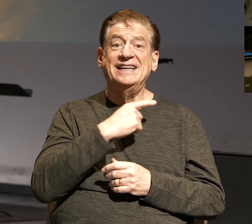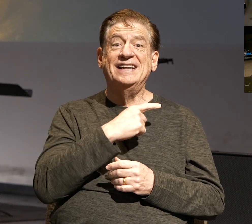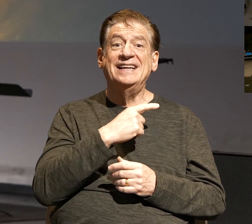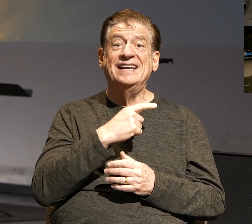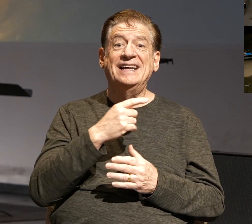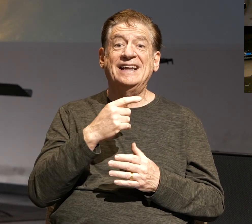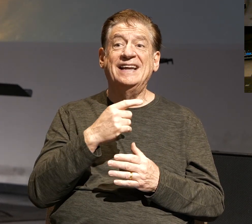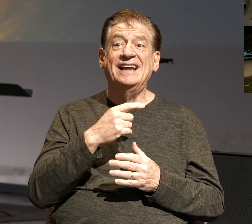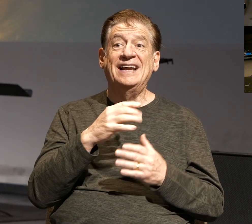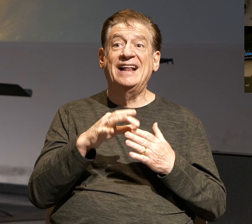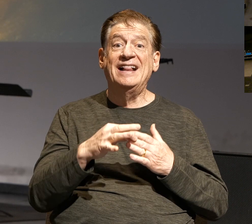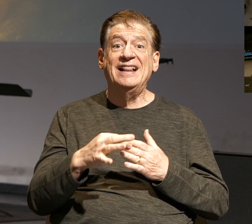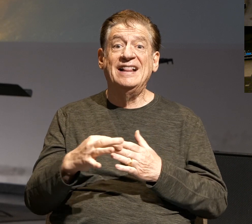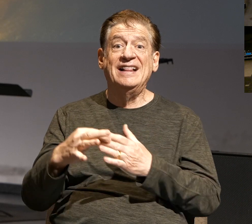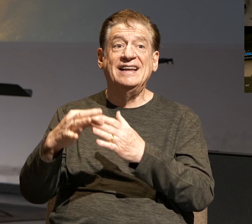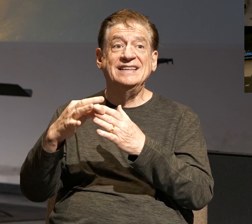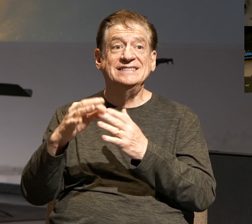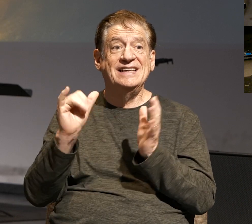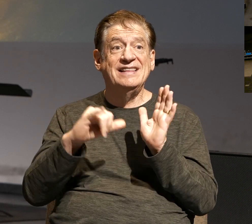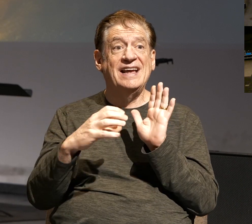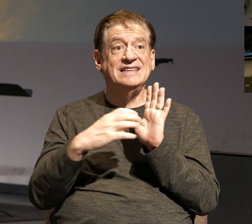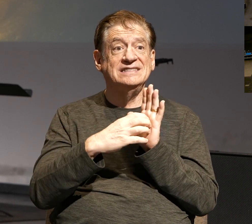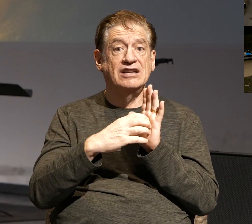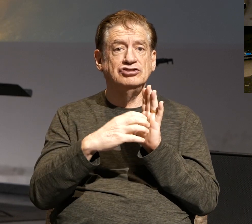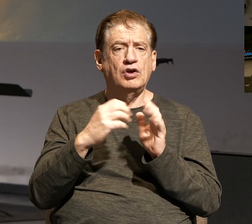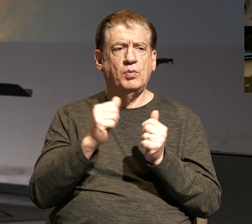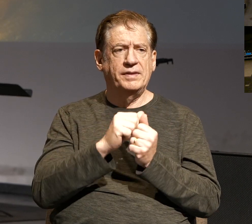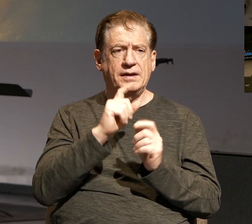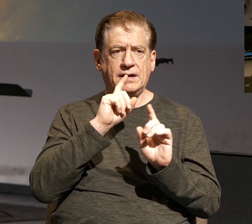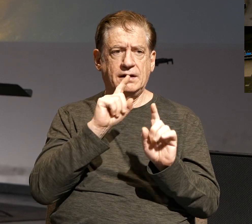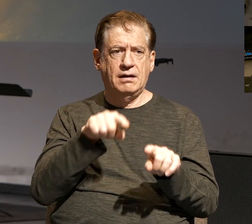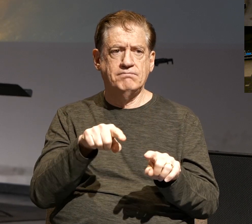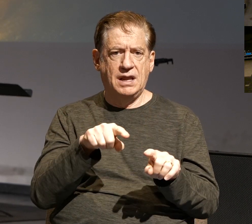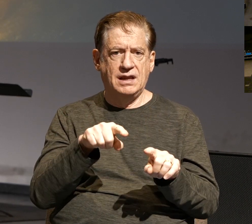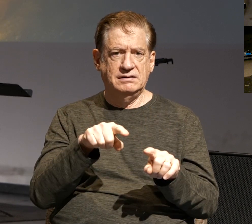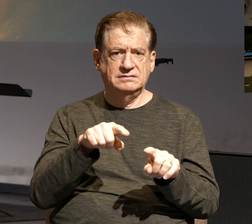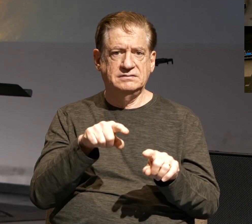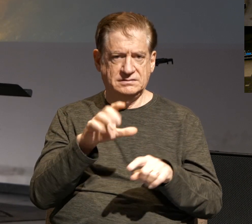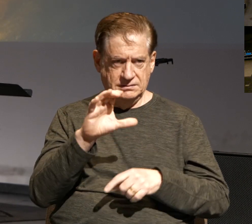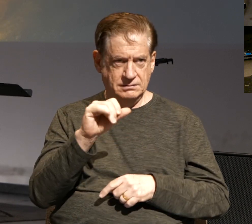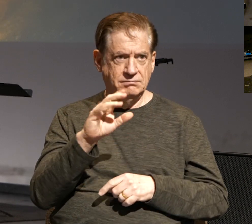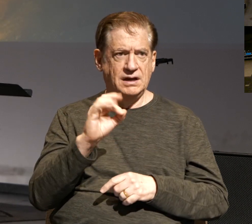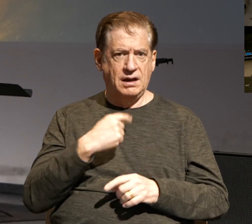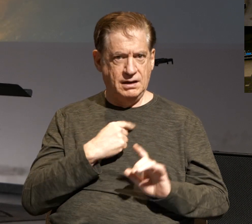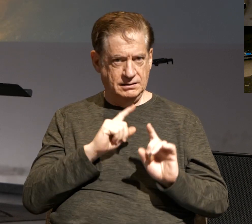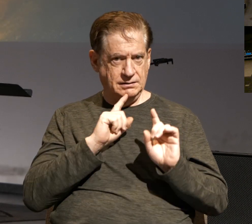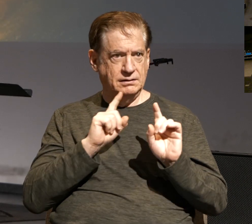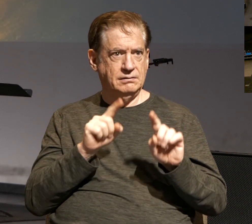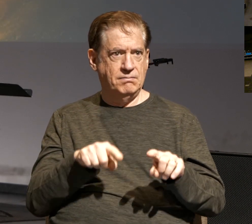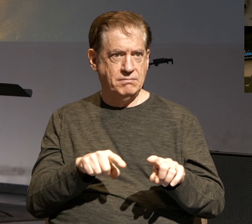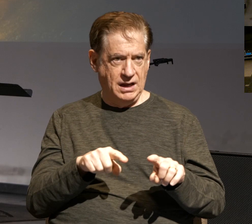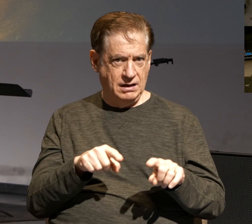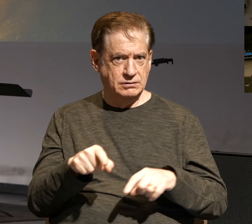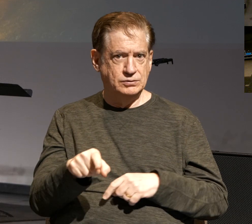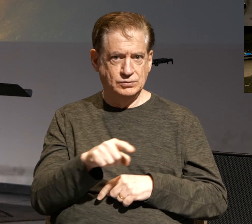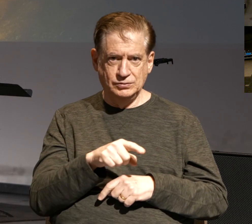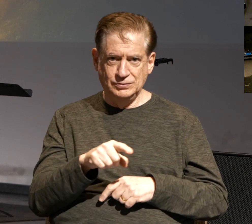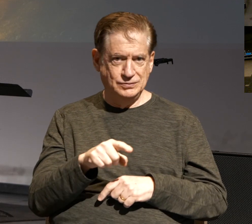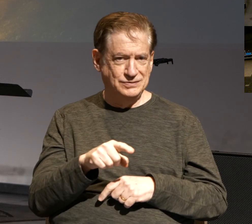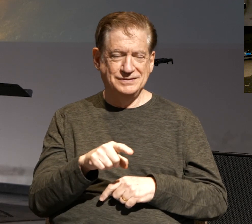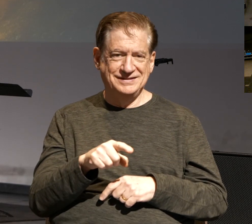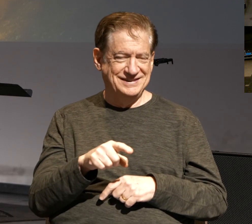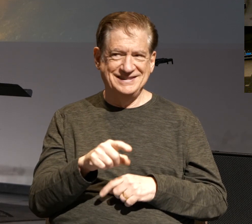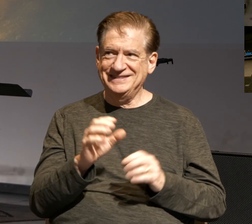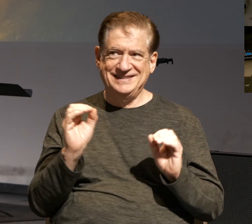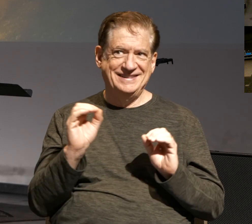off the section with a command. Now, we know it's a command because he says, I command you. Don't have to look too